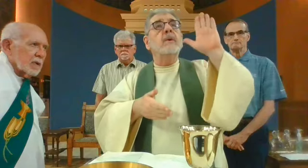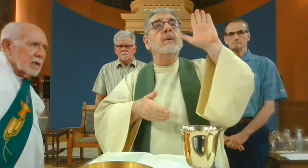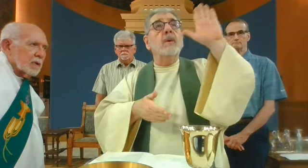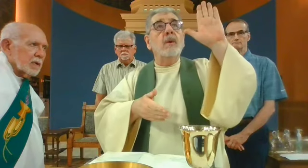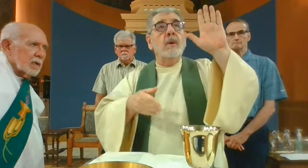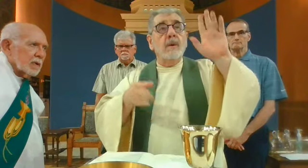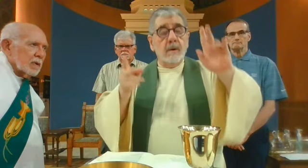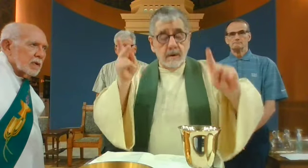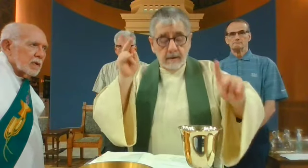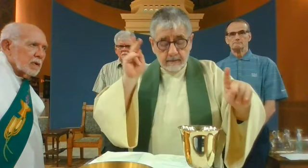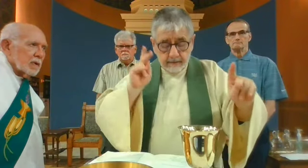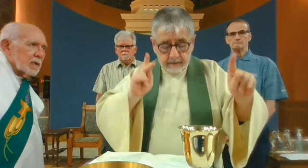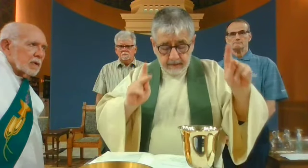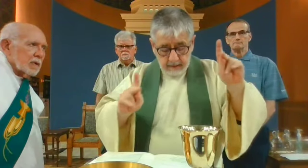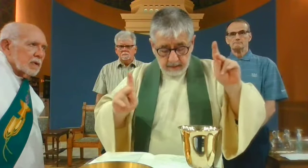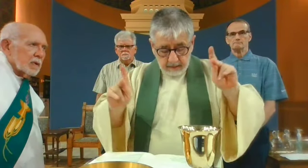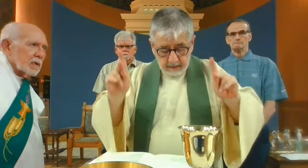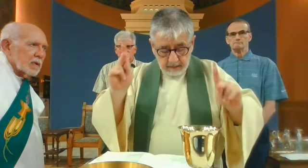those who serve your people.